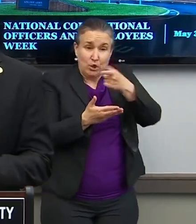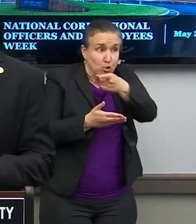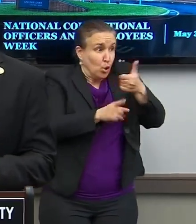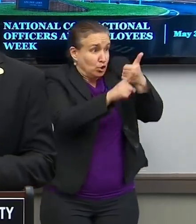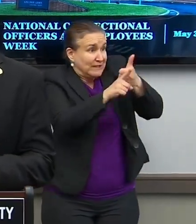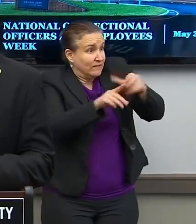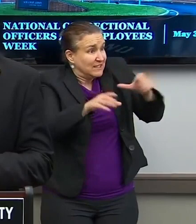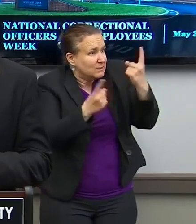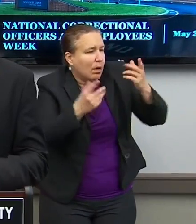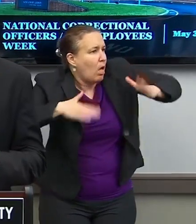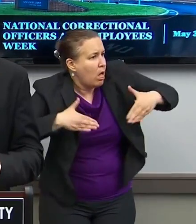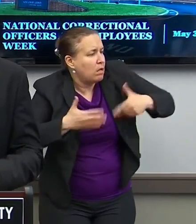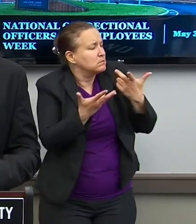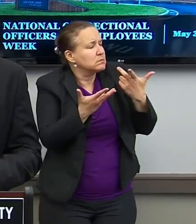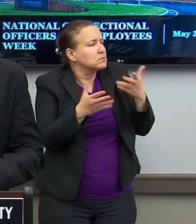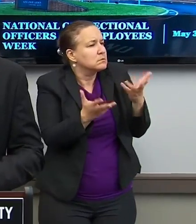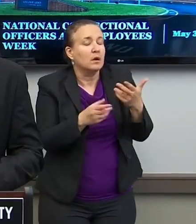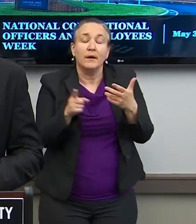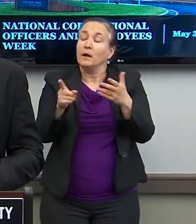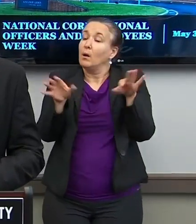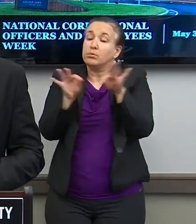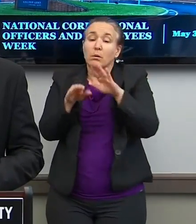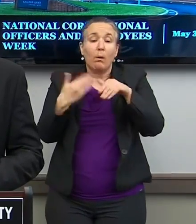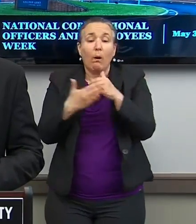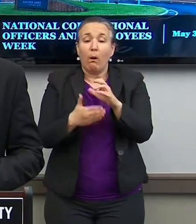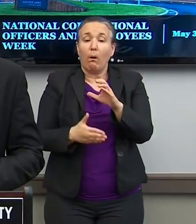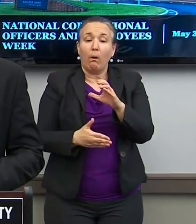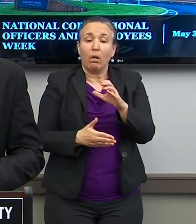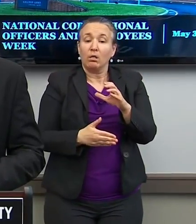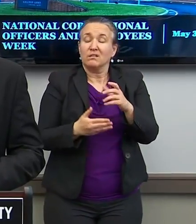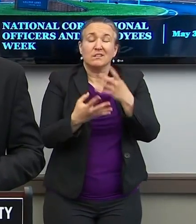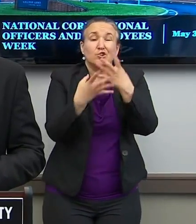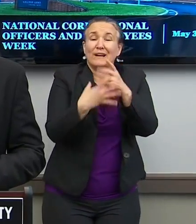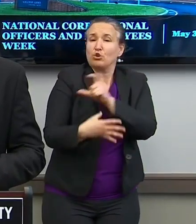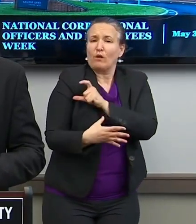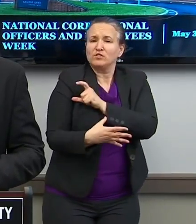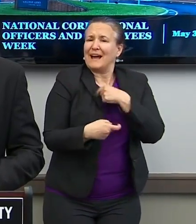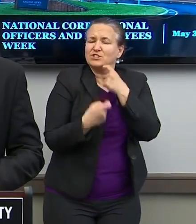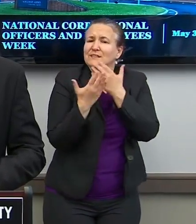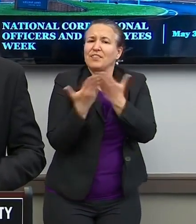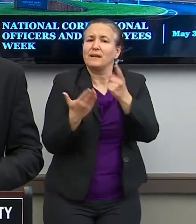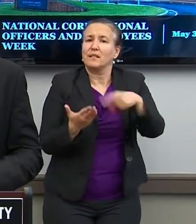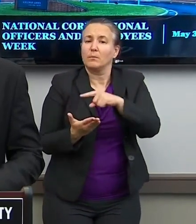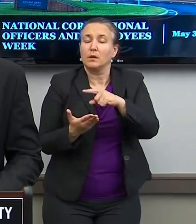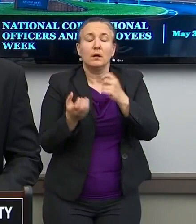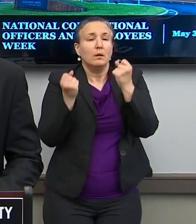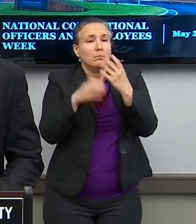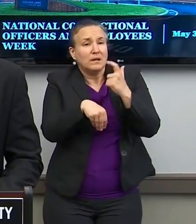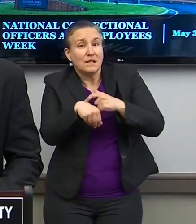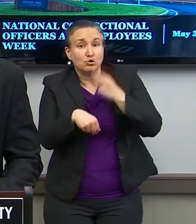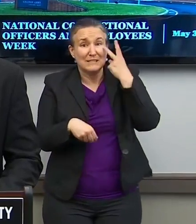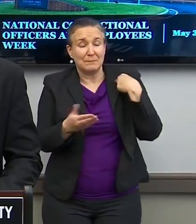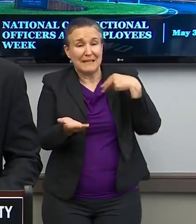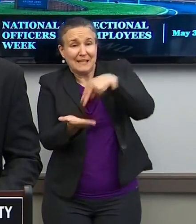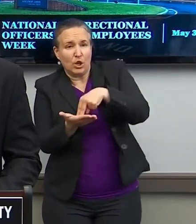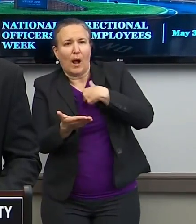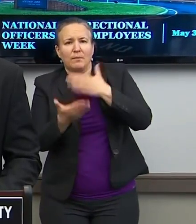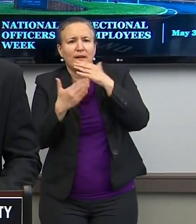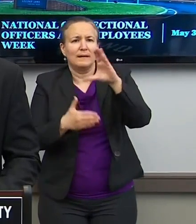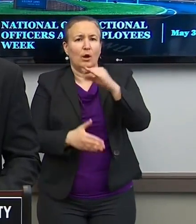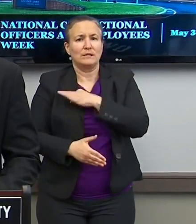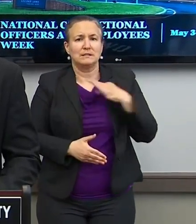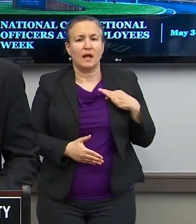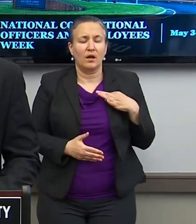dirty and to do something? I just thanked all the correctional officers. And many days, you've seen me at this podium thanking our county